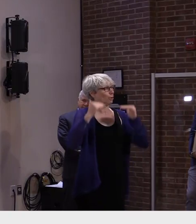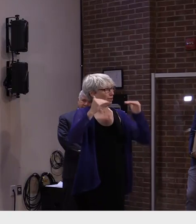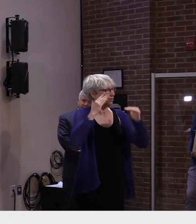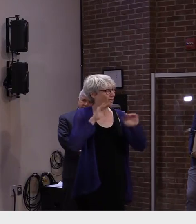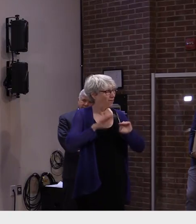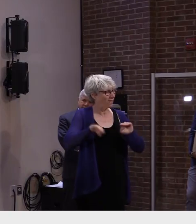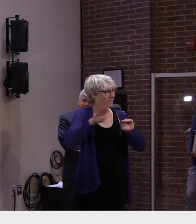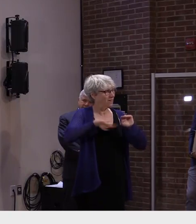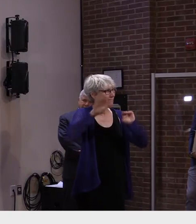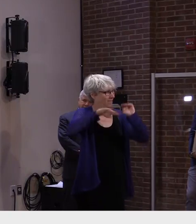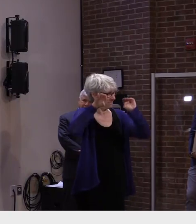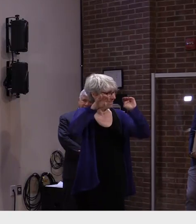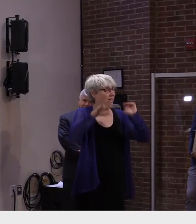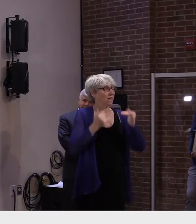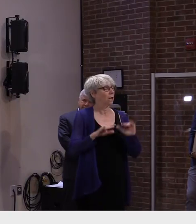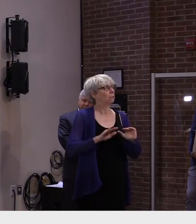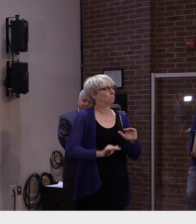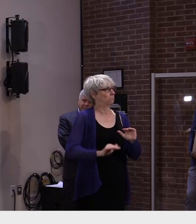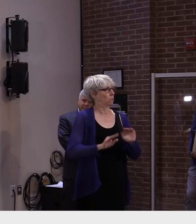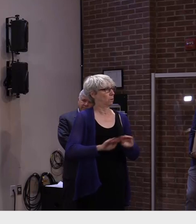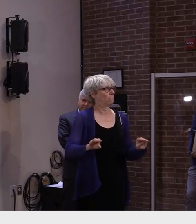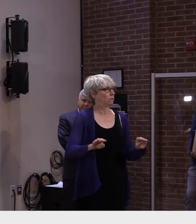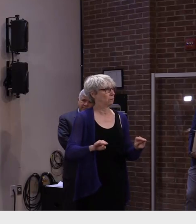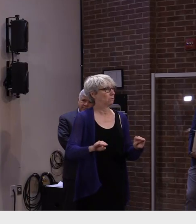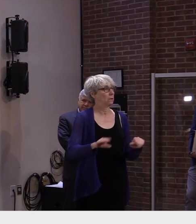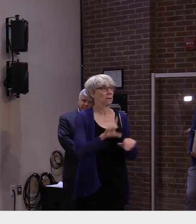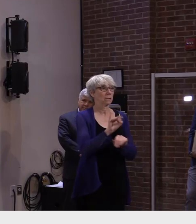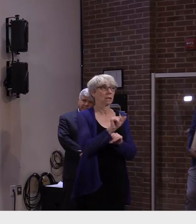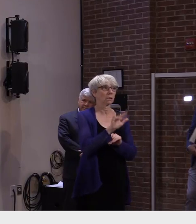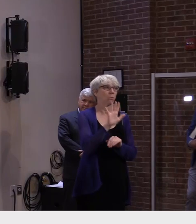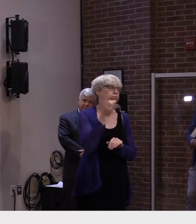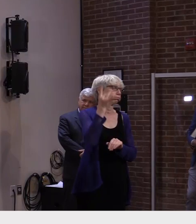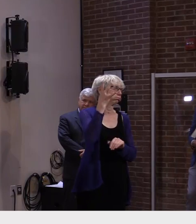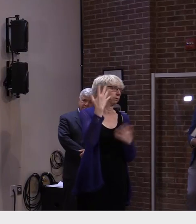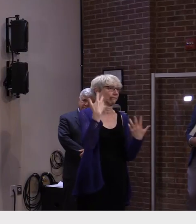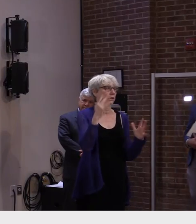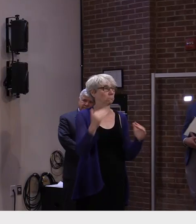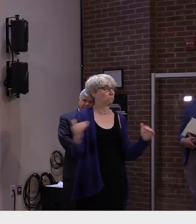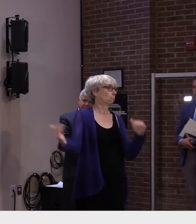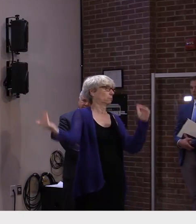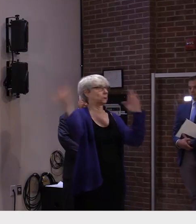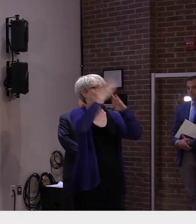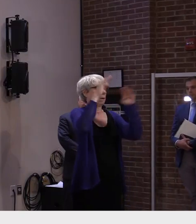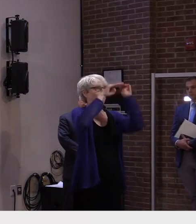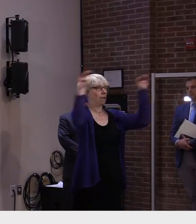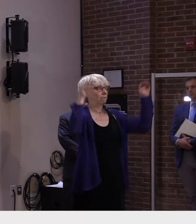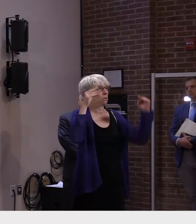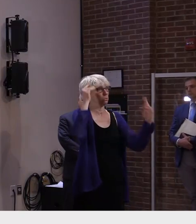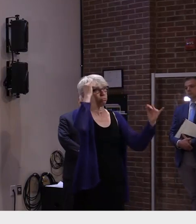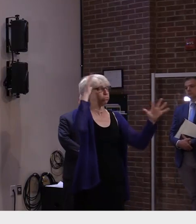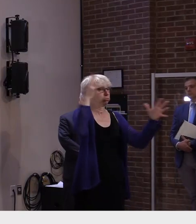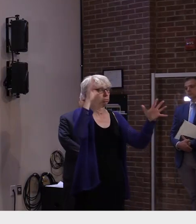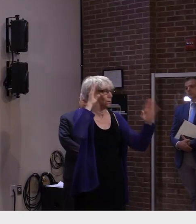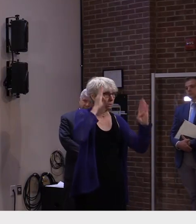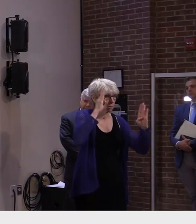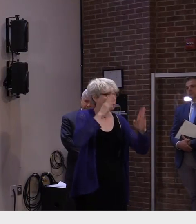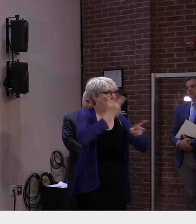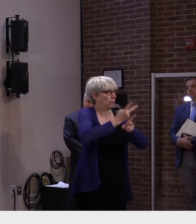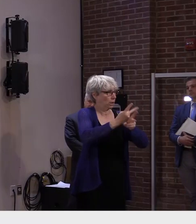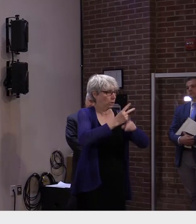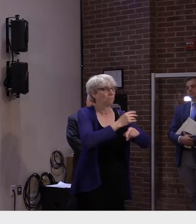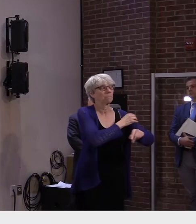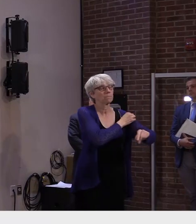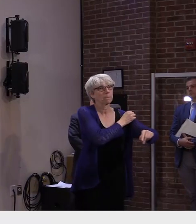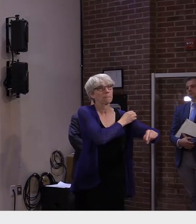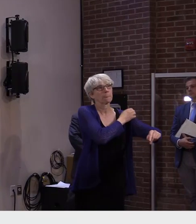become worse than that if you're like a Delta. Just to piggyback on the comments that were made about mandating